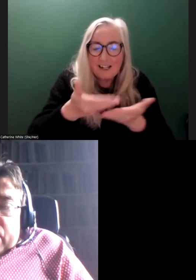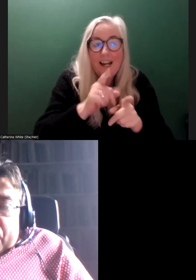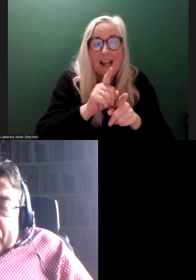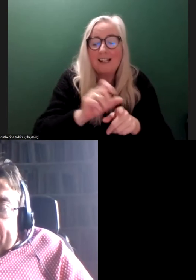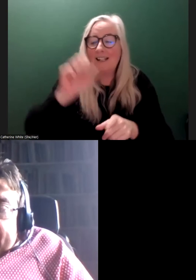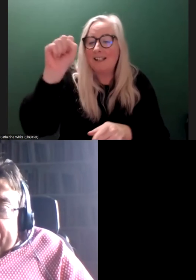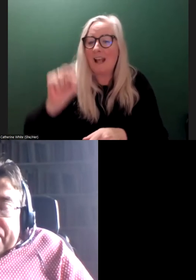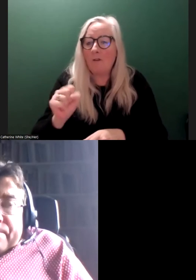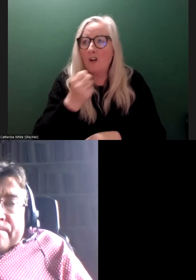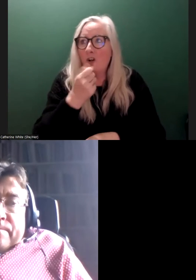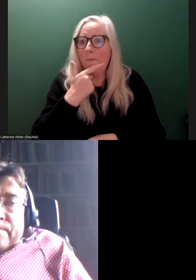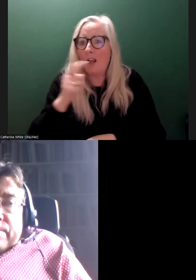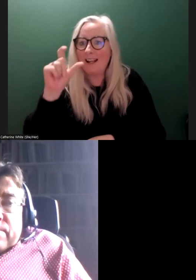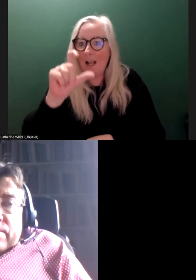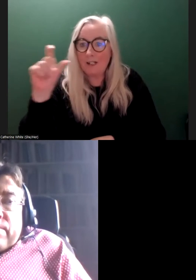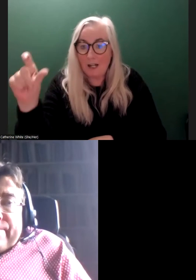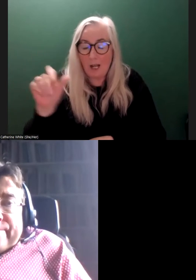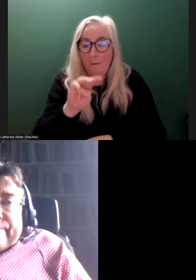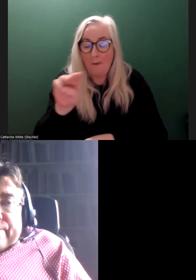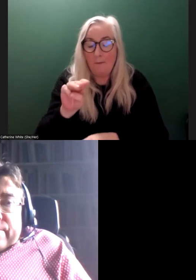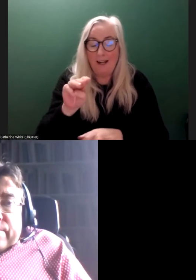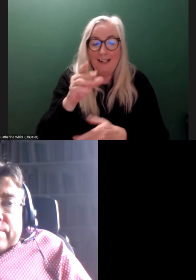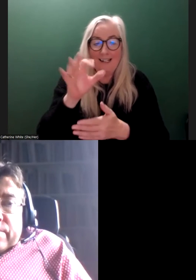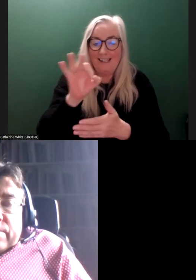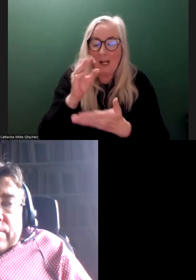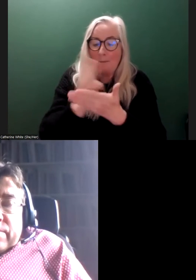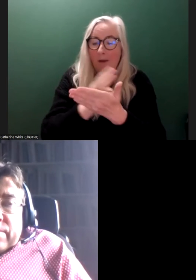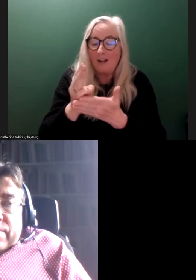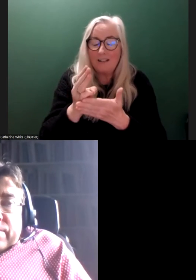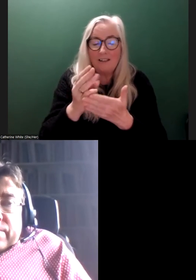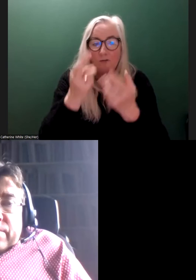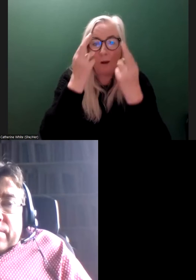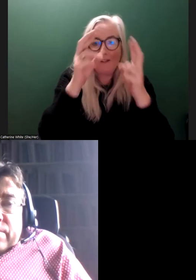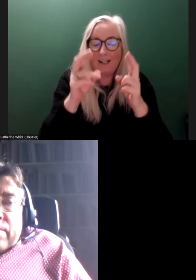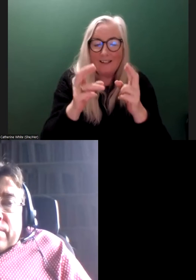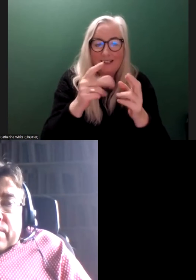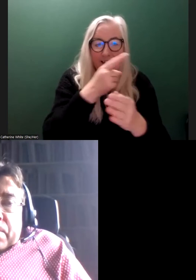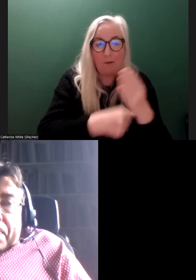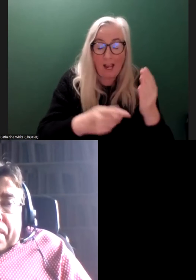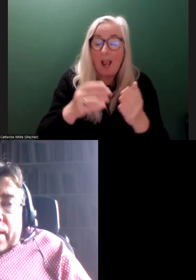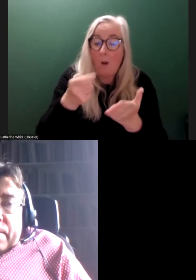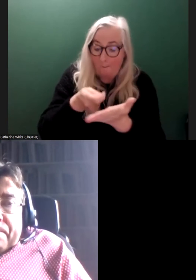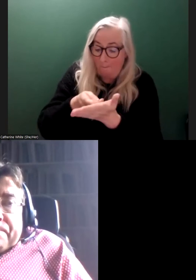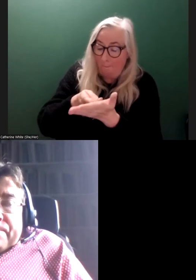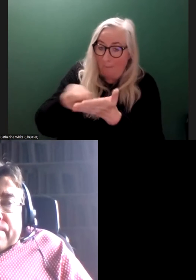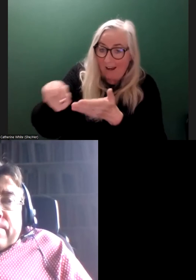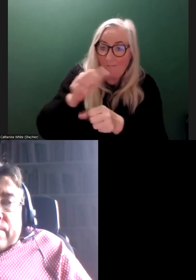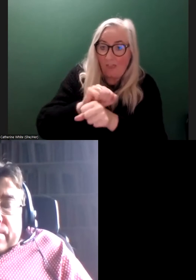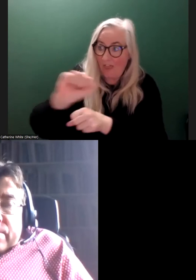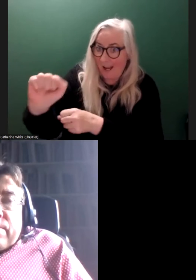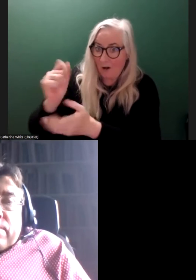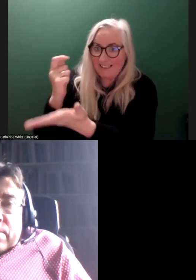Where people who were taking part as representatives of the disability rights movement were actually getting financed and paid for their time there.